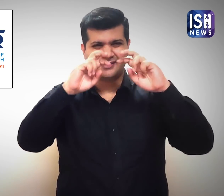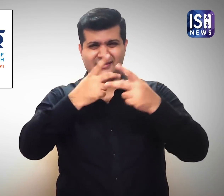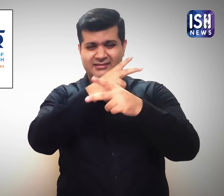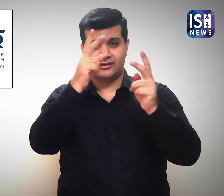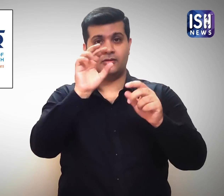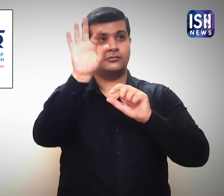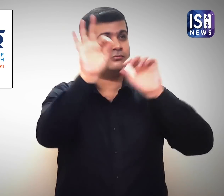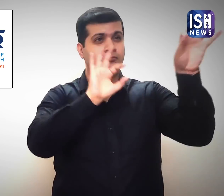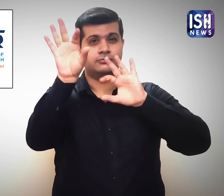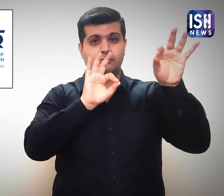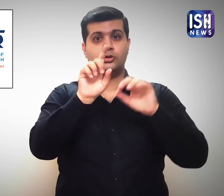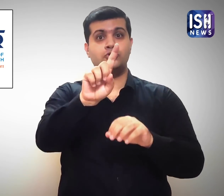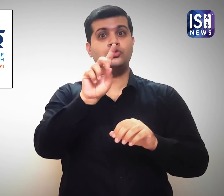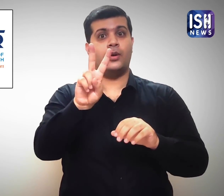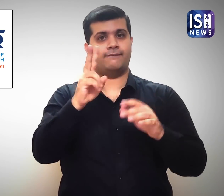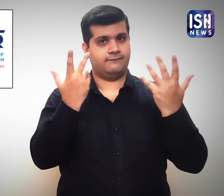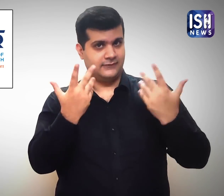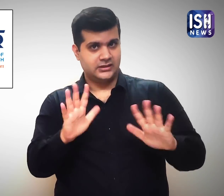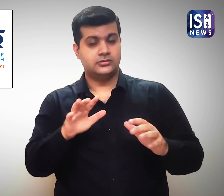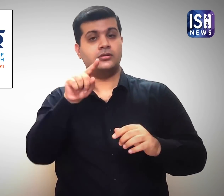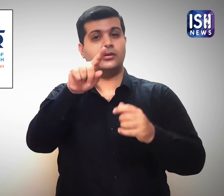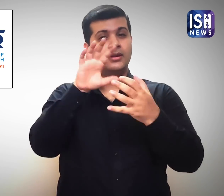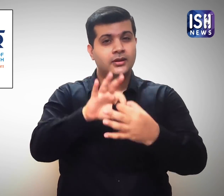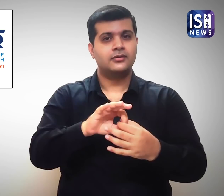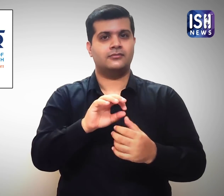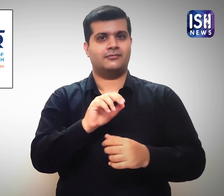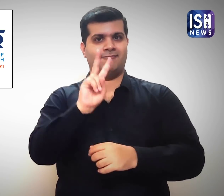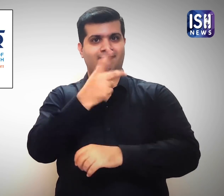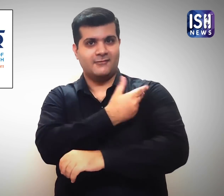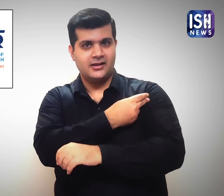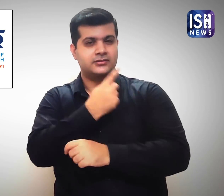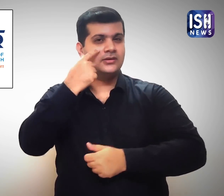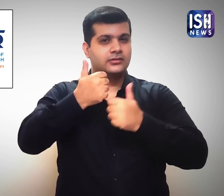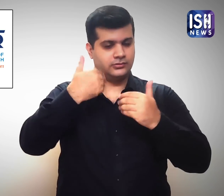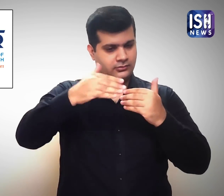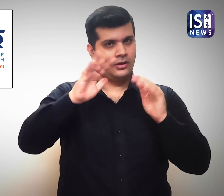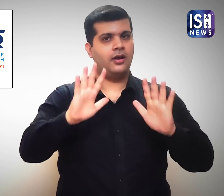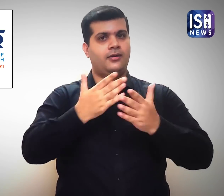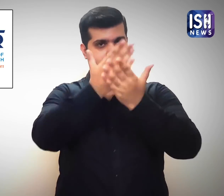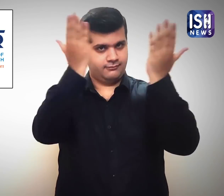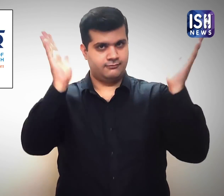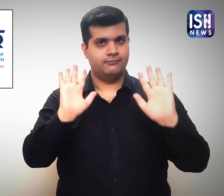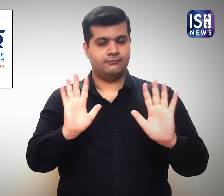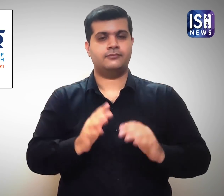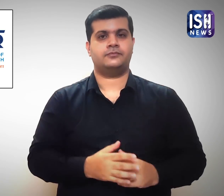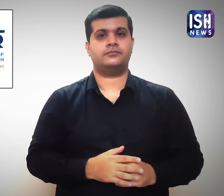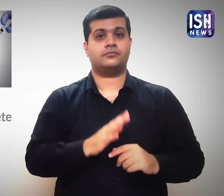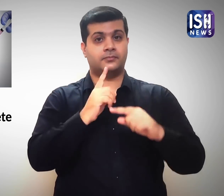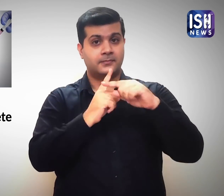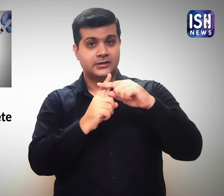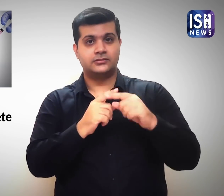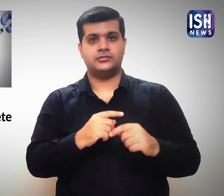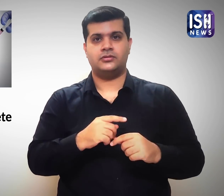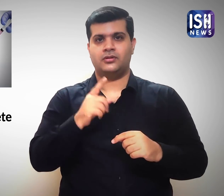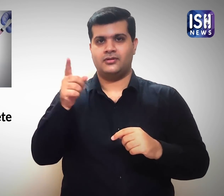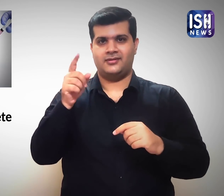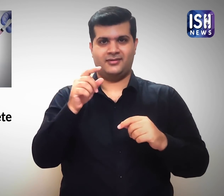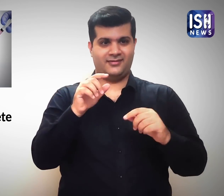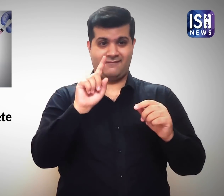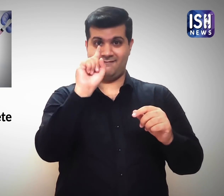institutions from across the country to test the vaccine. In Phase 1,